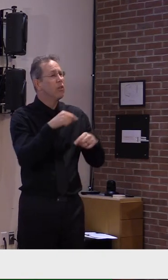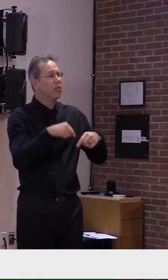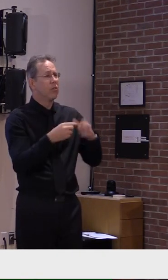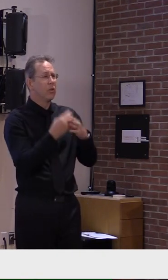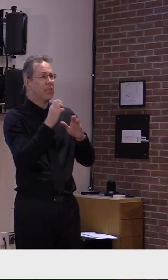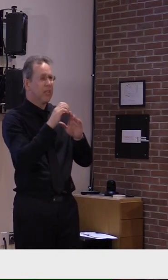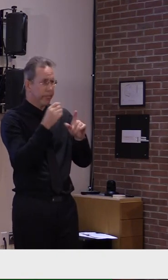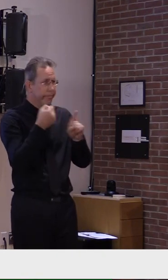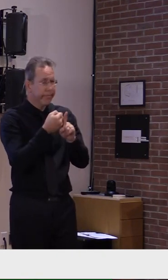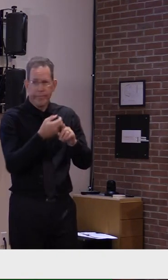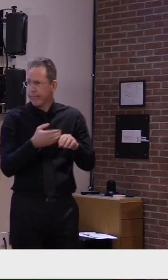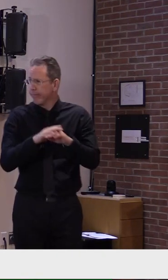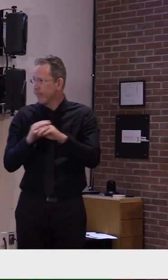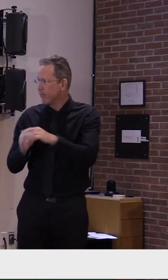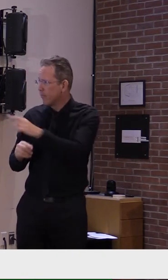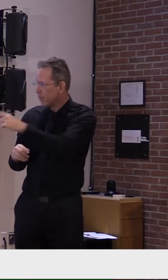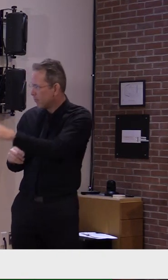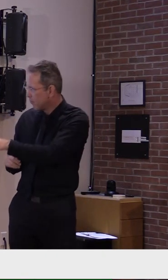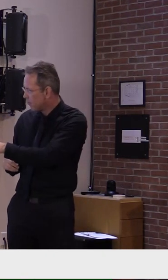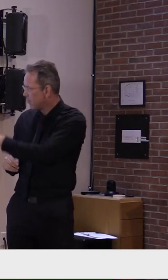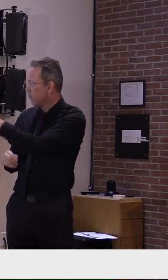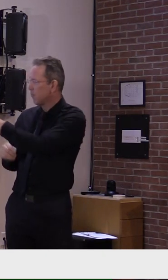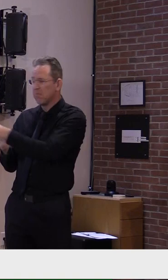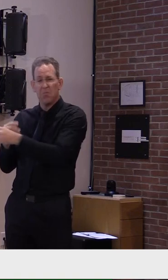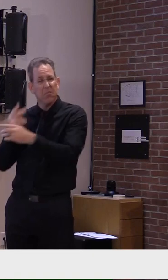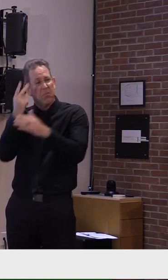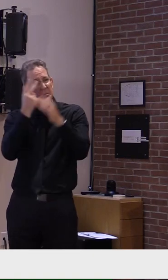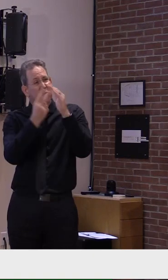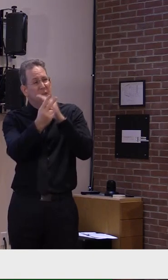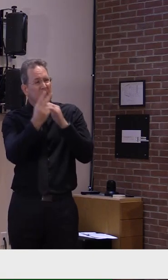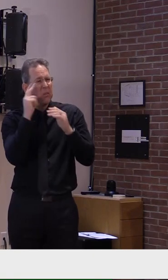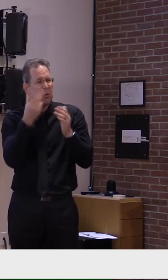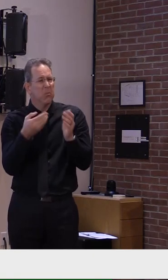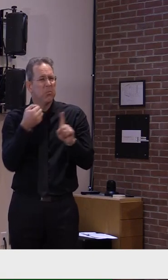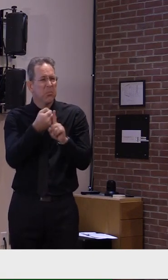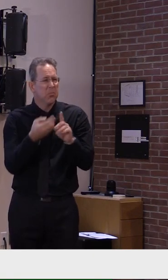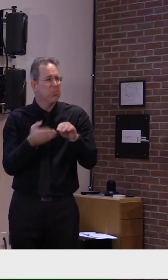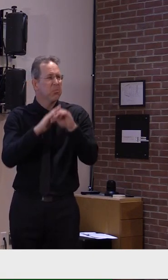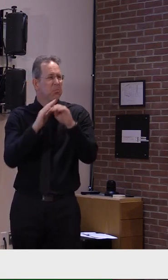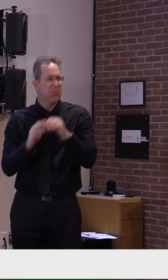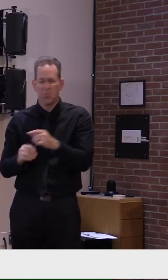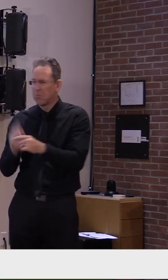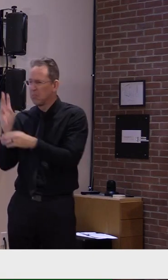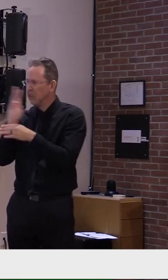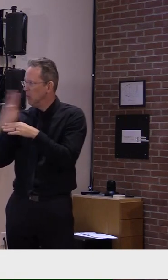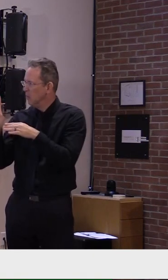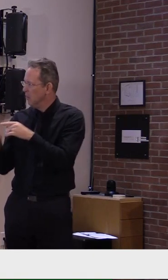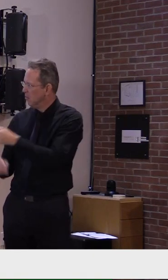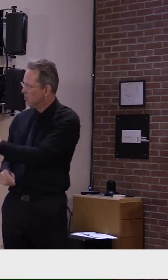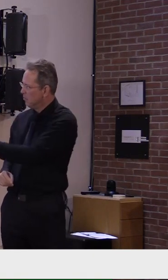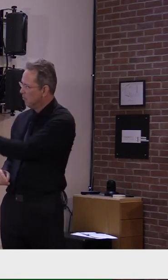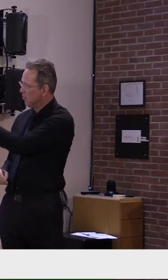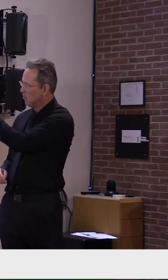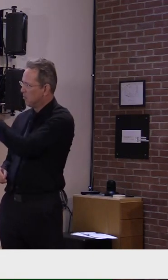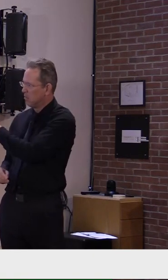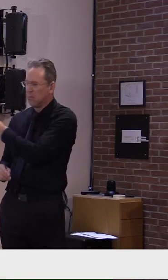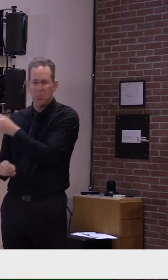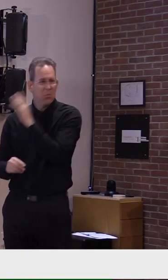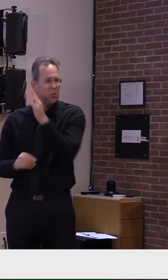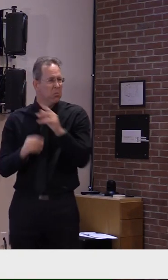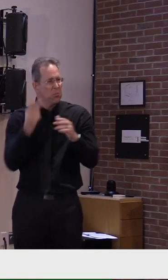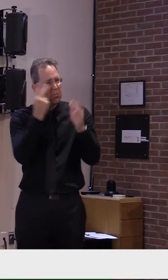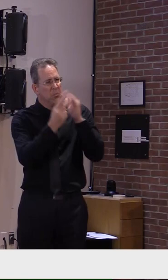anticipating 150% growth over the next six weeks. So again, something we certainly have to pay close attention to.